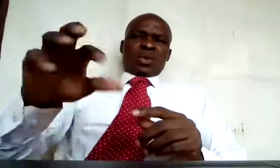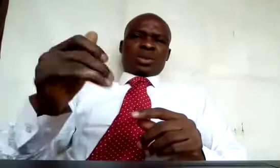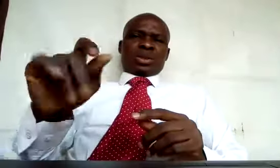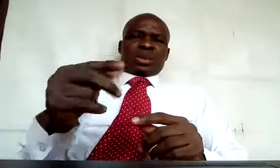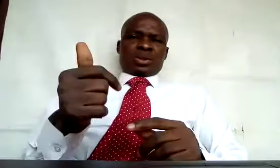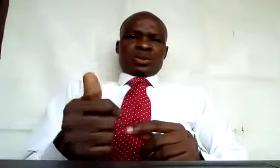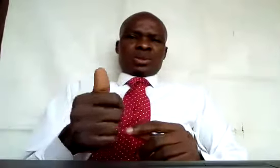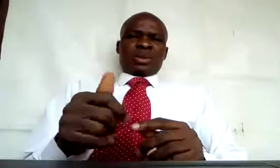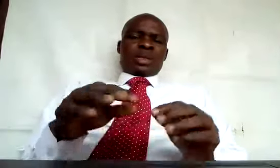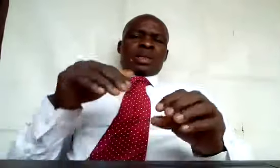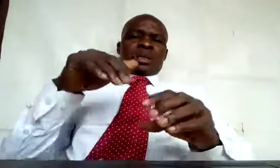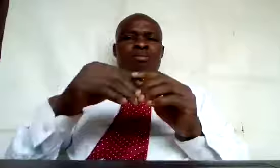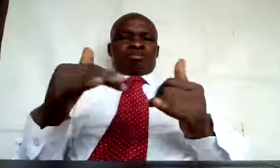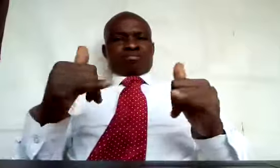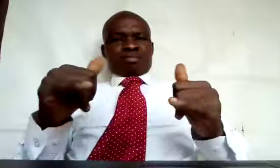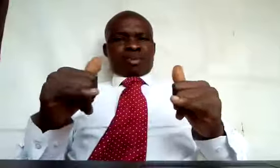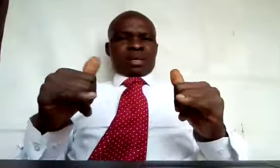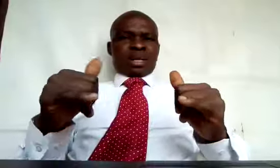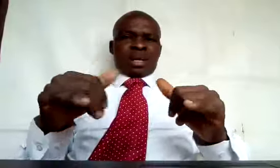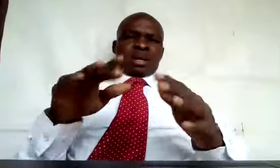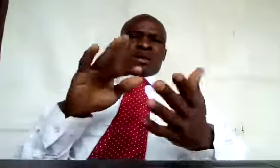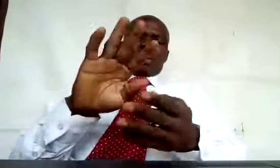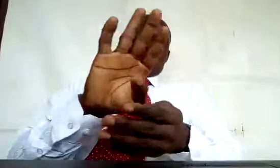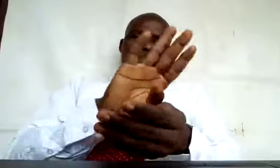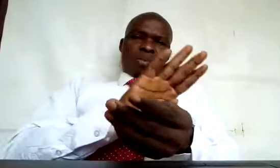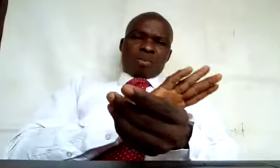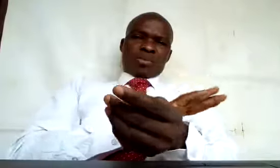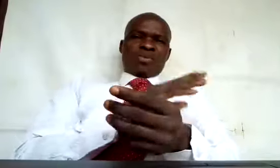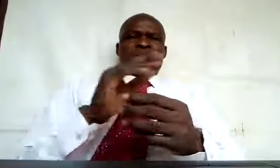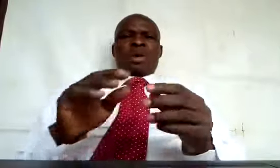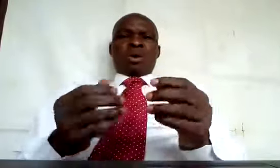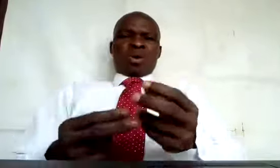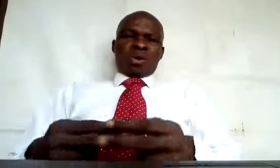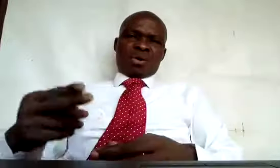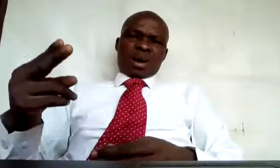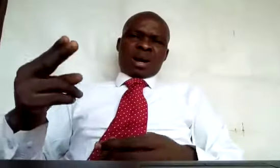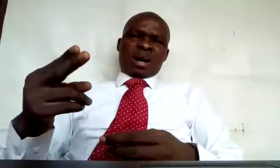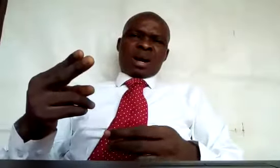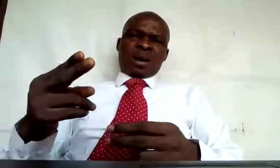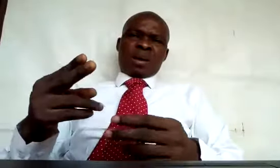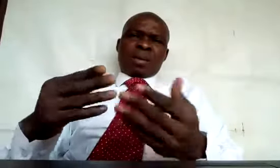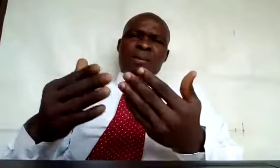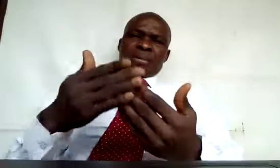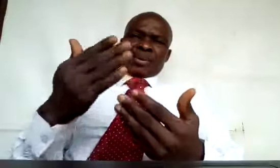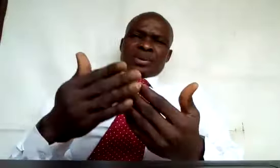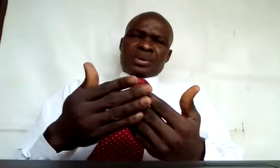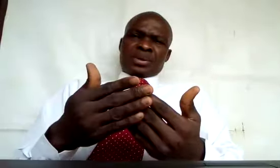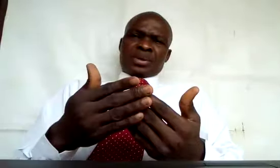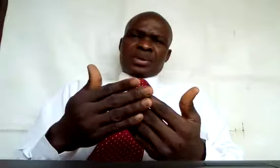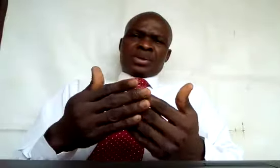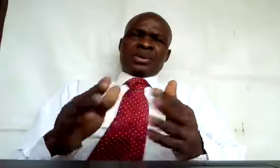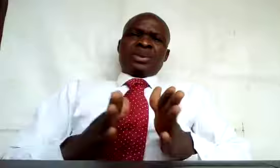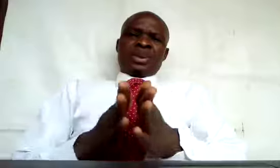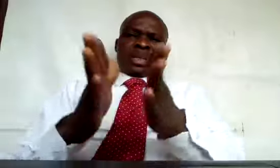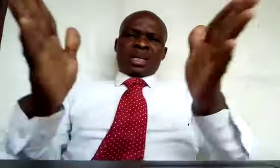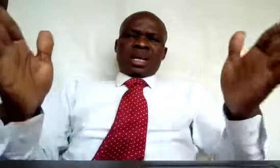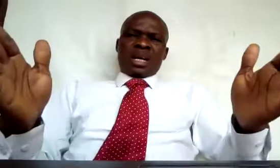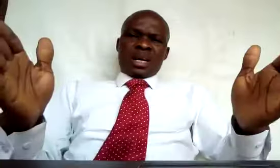interact, computer, horizon, possible, general, separate,